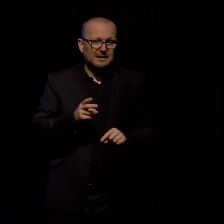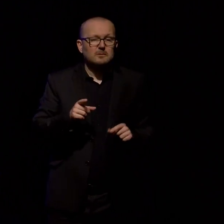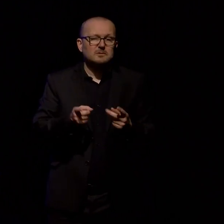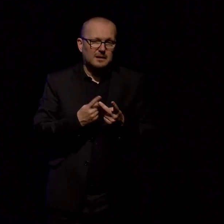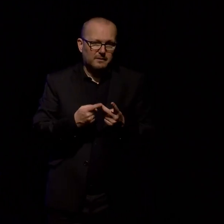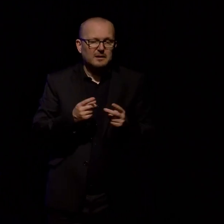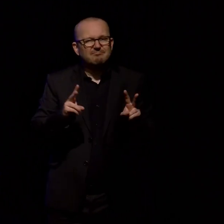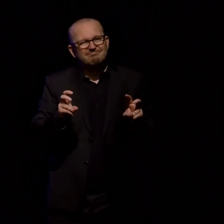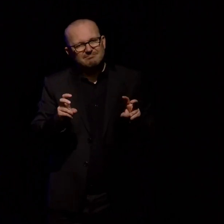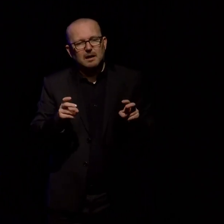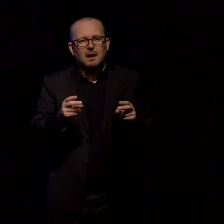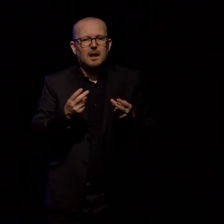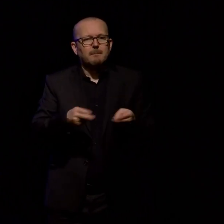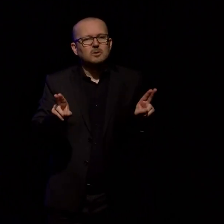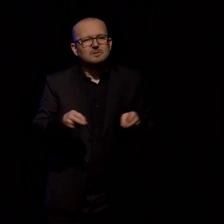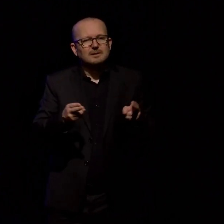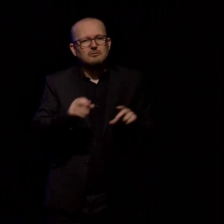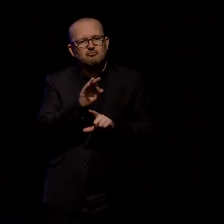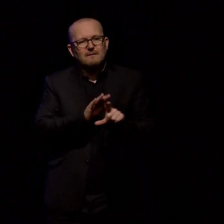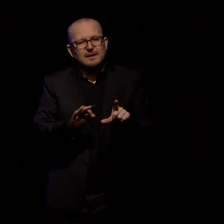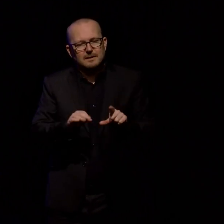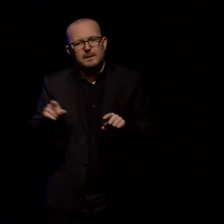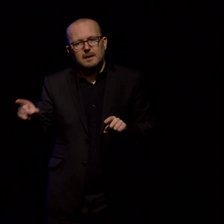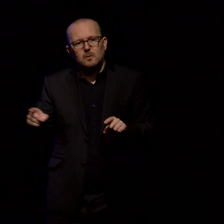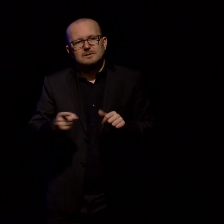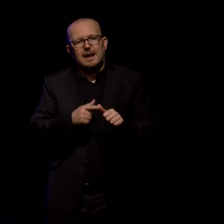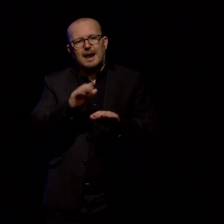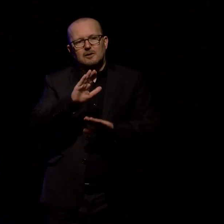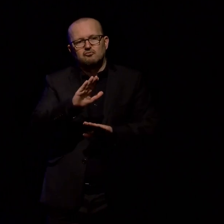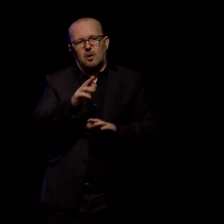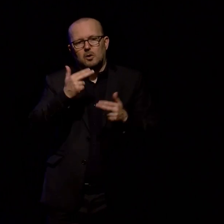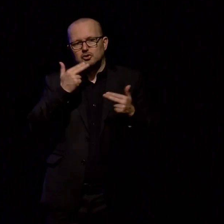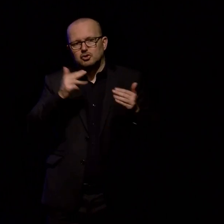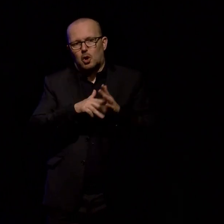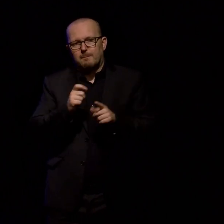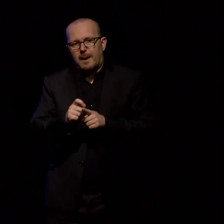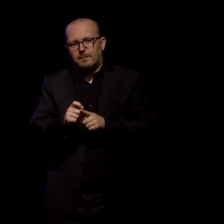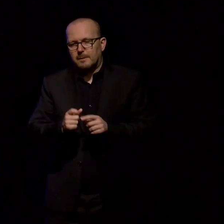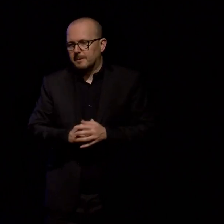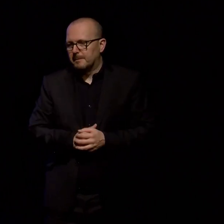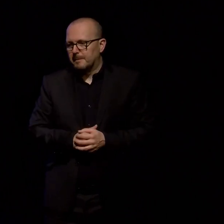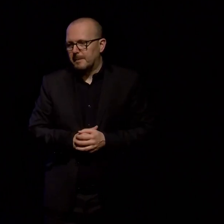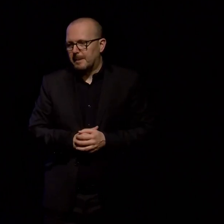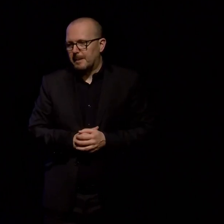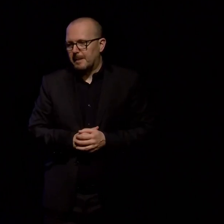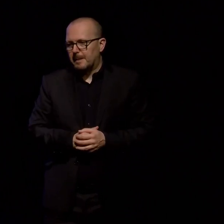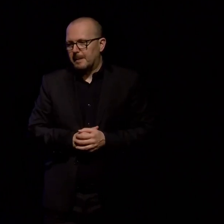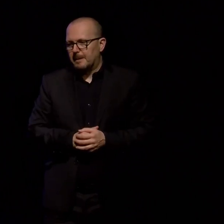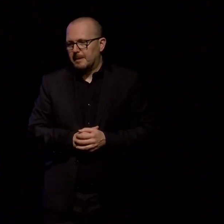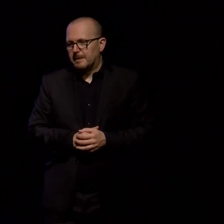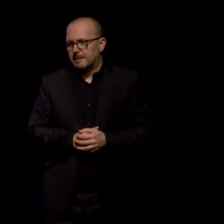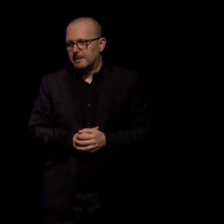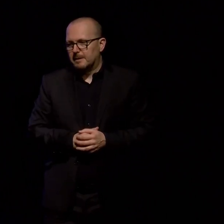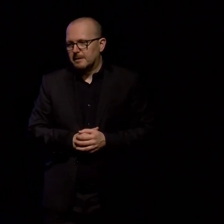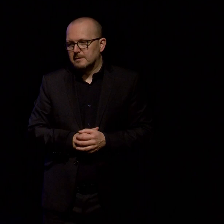another music graphic and it was the Aotearoa song map and so this came from Radio New Zealand